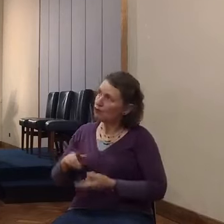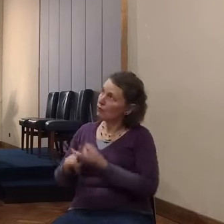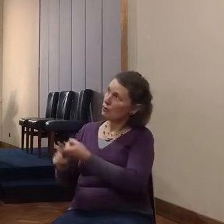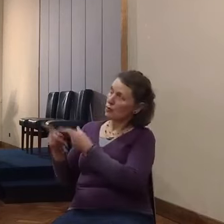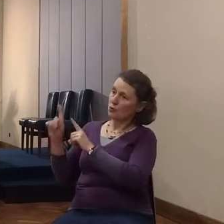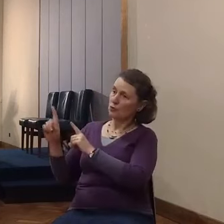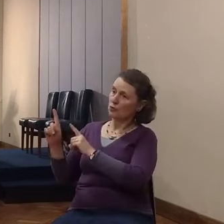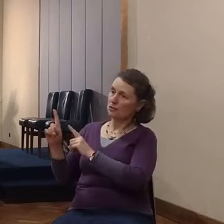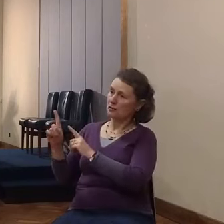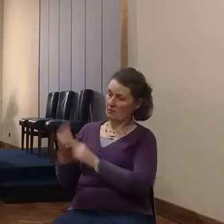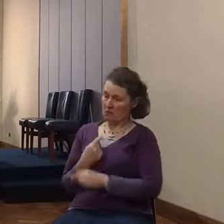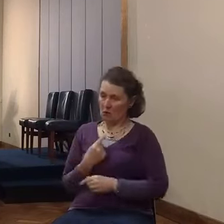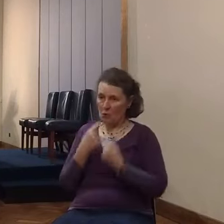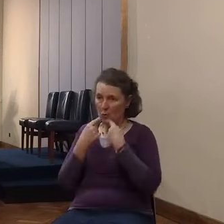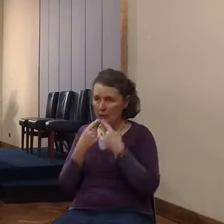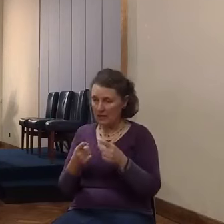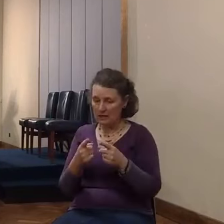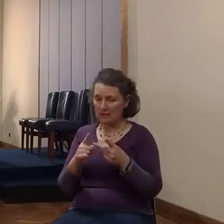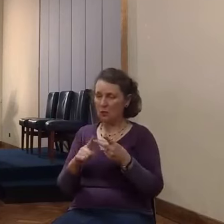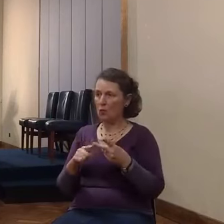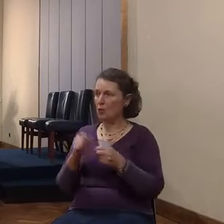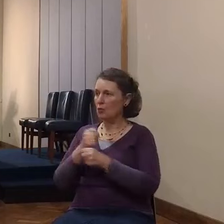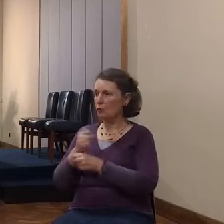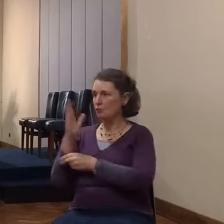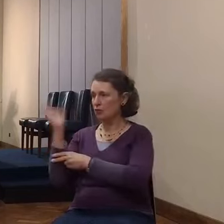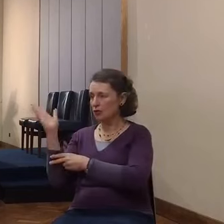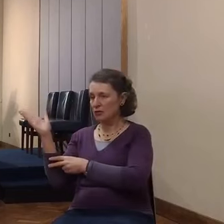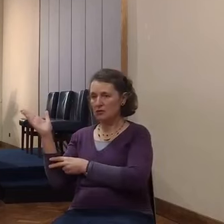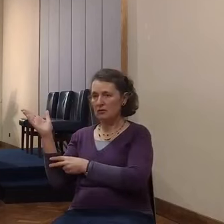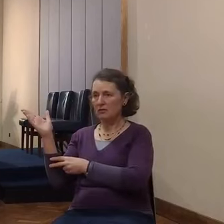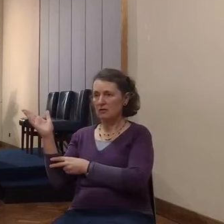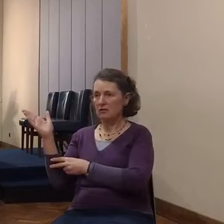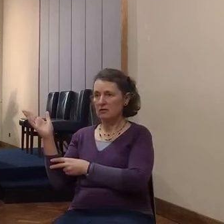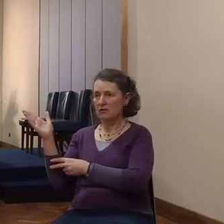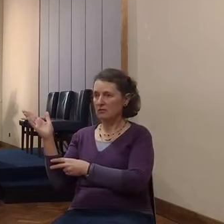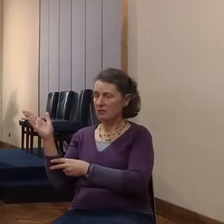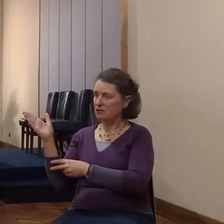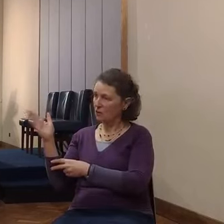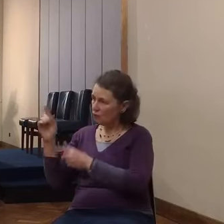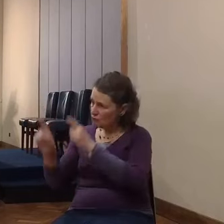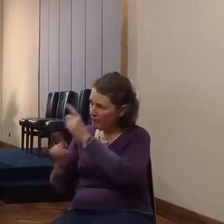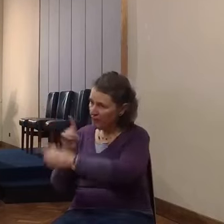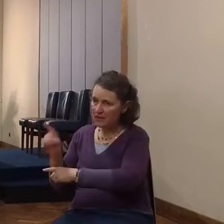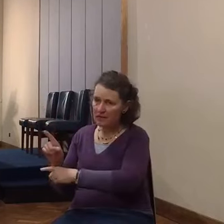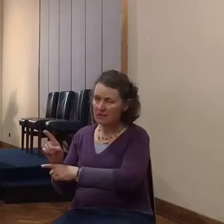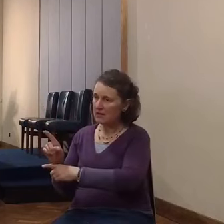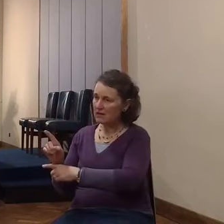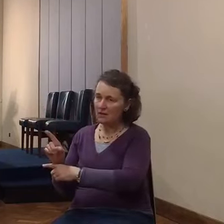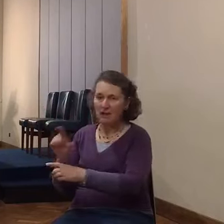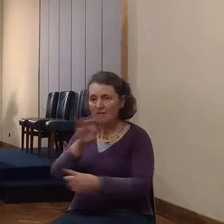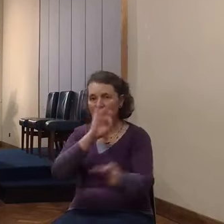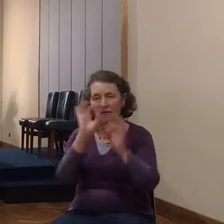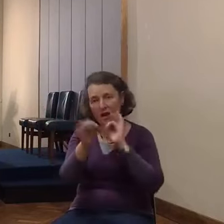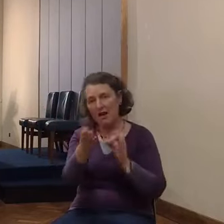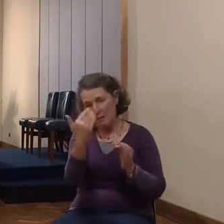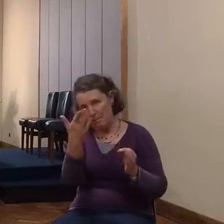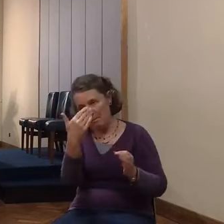in gospel service, wherever we're seeking to draw souls to the Savior, contact work,